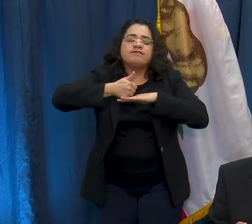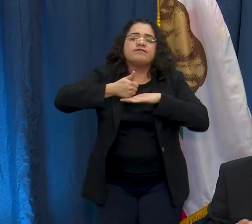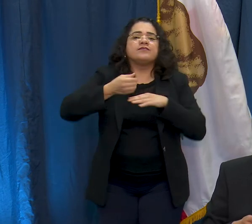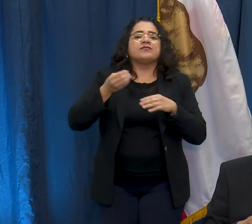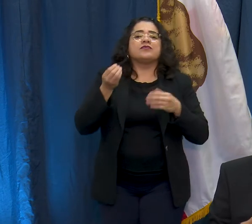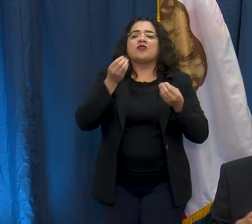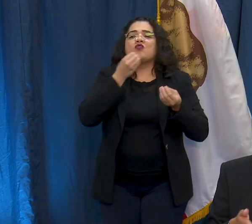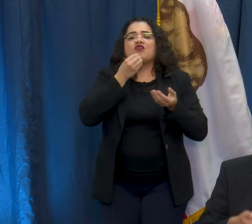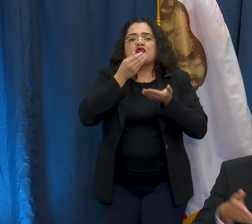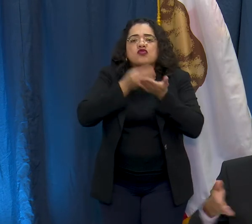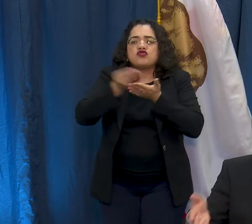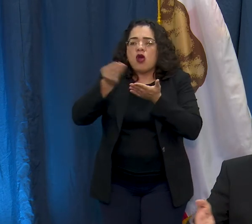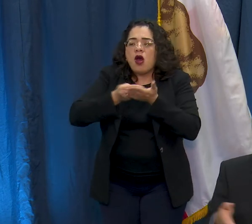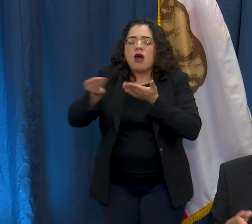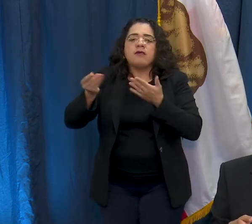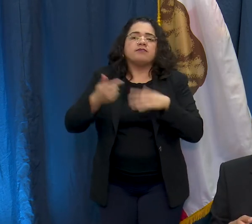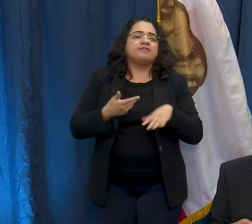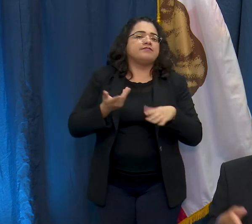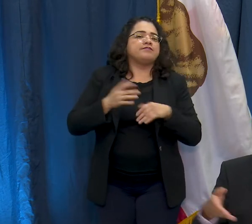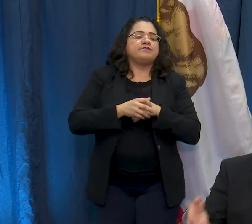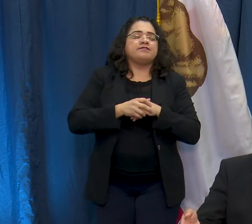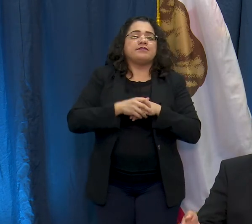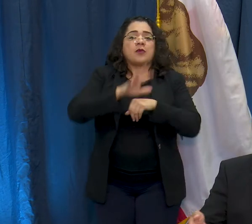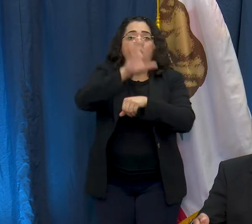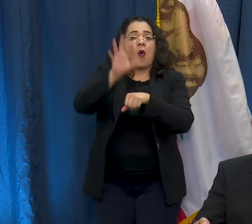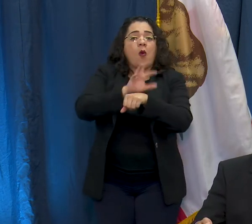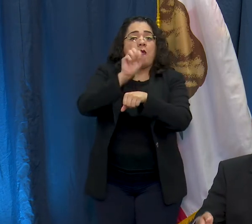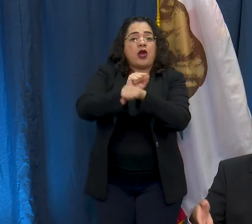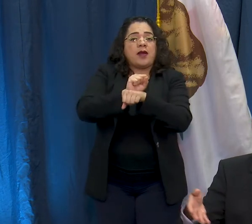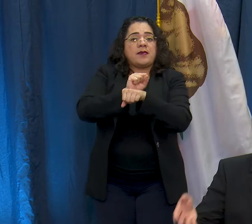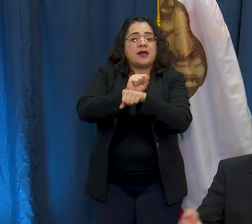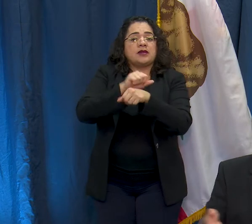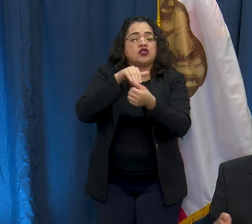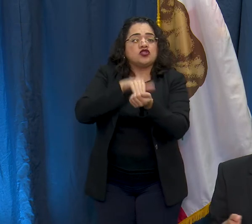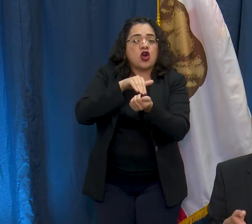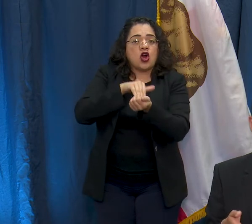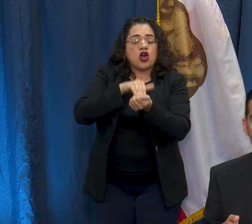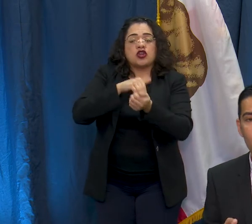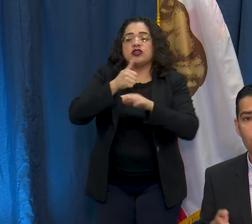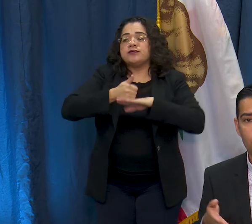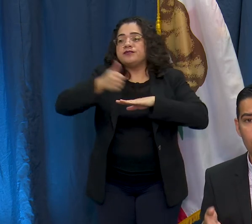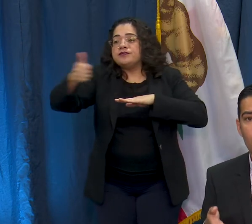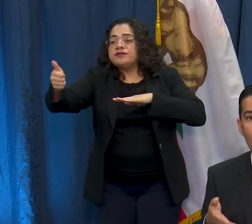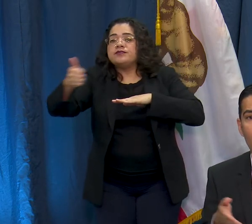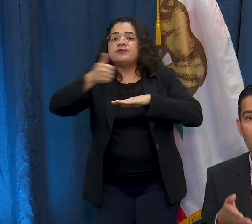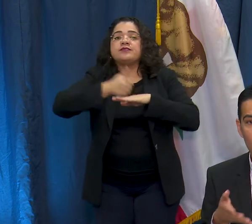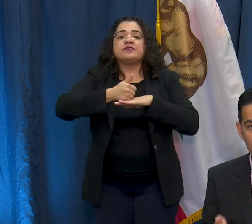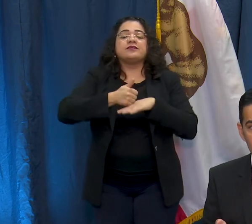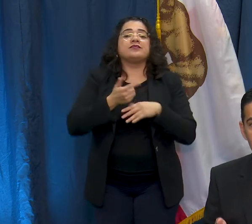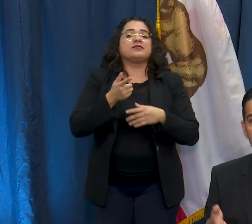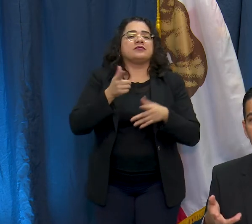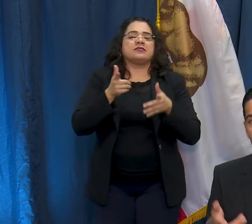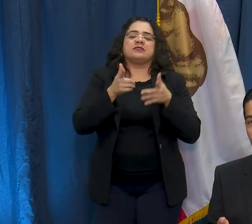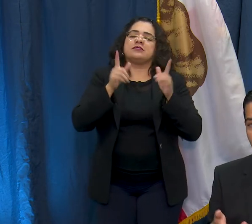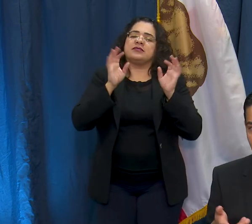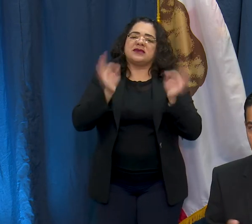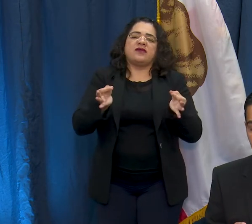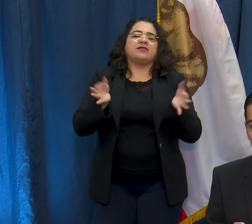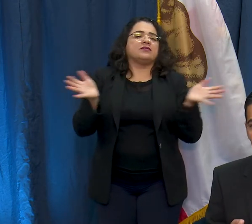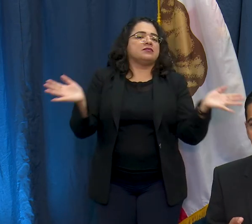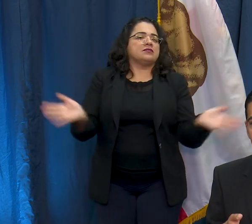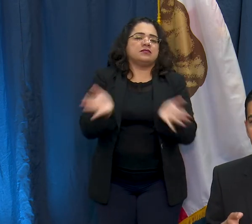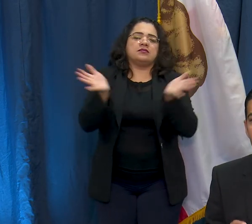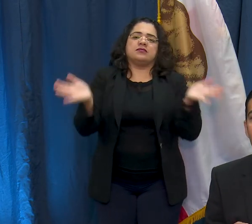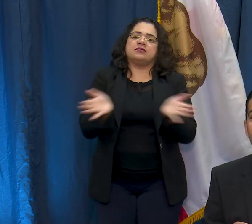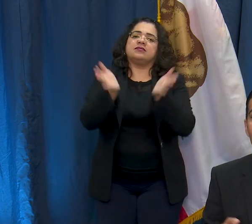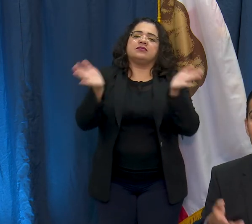store, you're going out to an appointment with a doctor or you are encouraged to wear a face